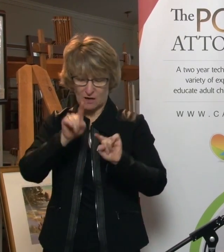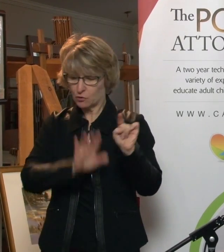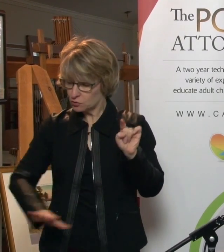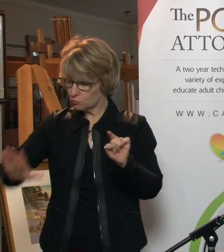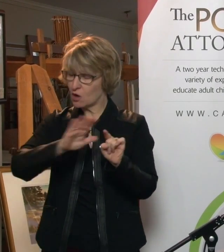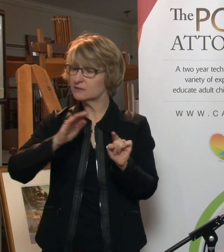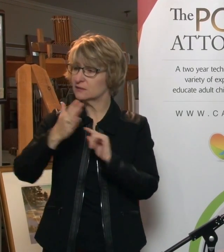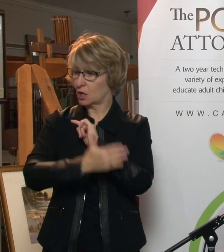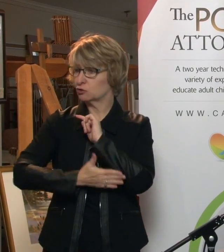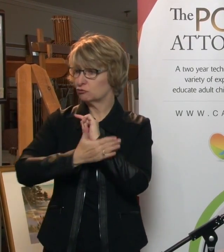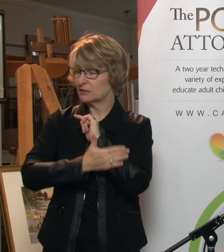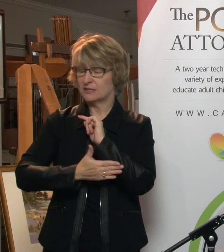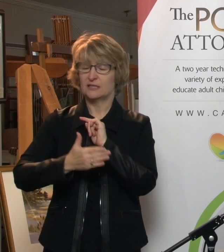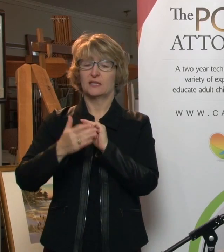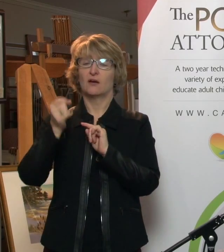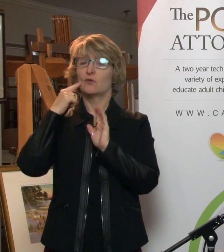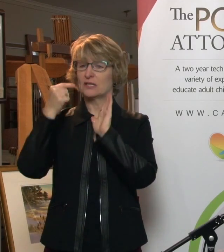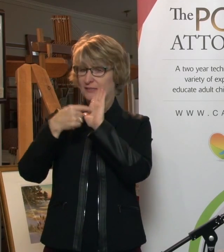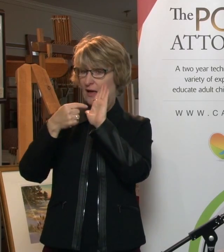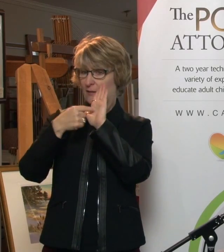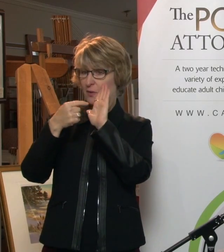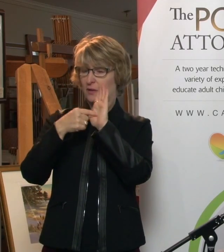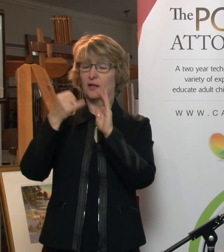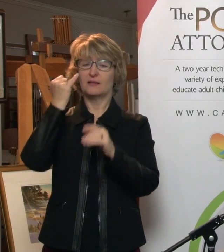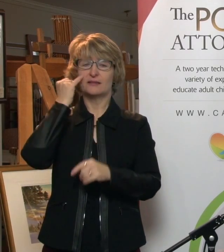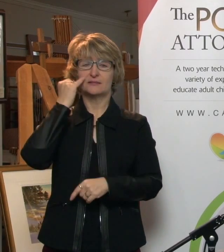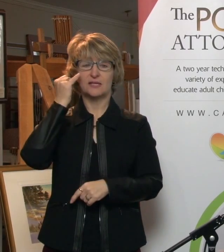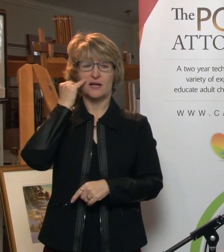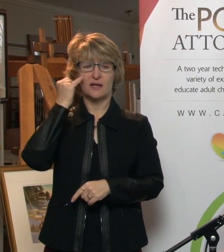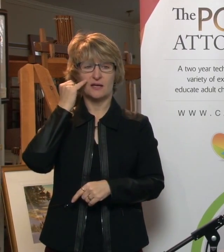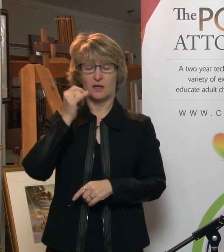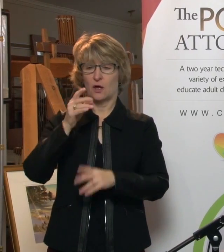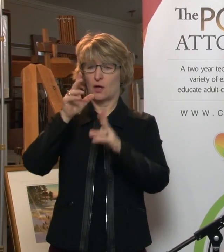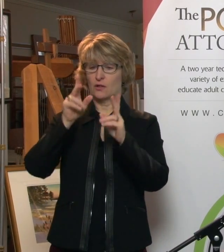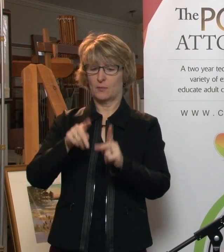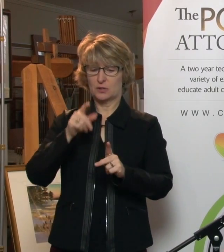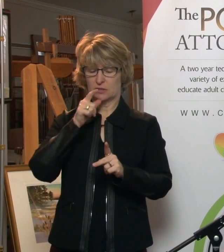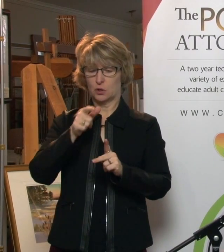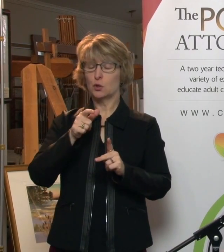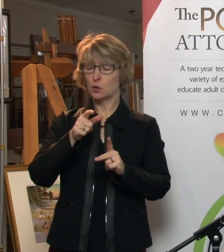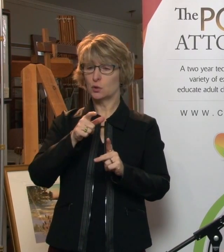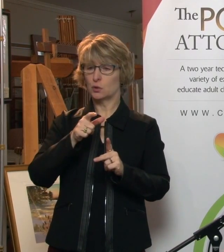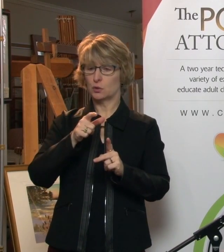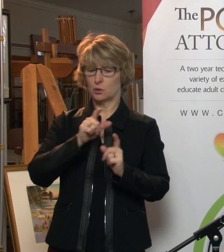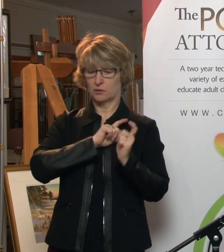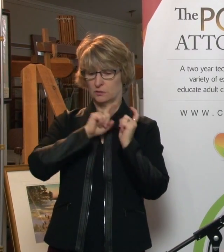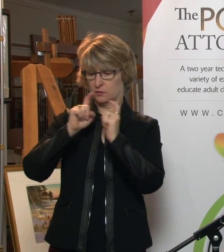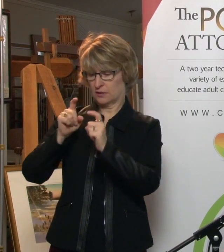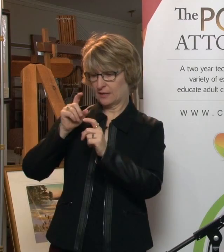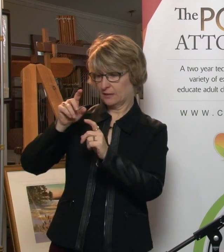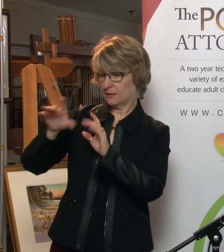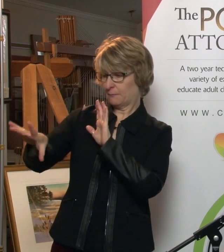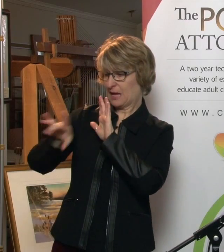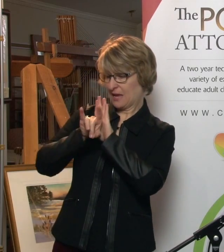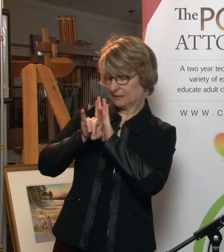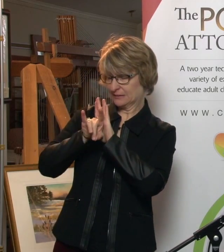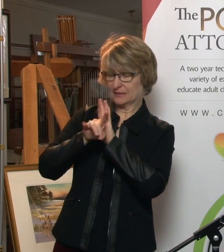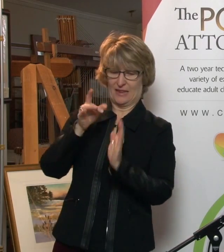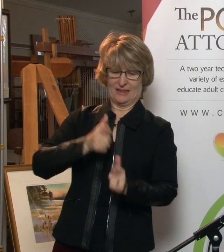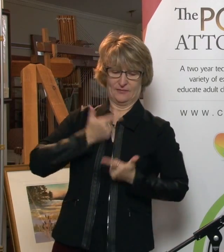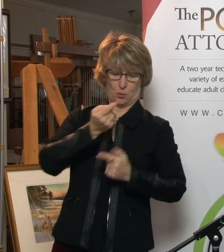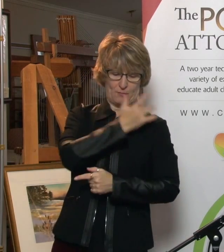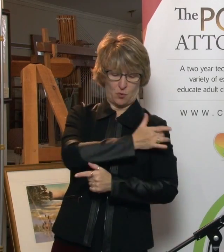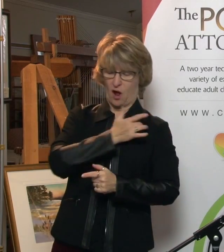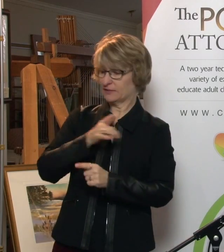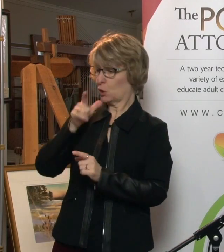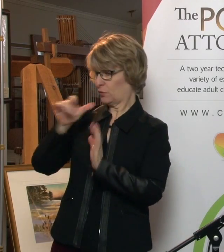that, as Mary pointed out, you might have a situation where the person who grants the attorney lives in one province, the person they name is in another province. People